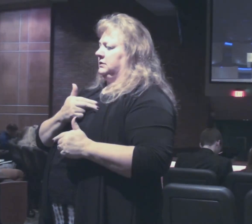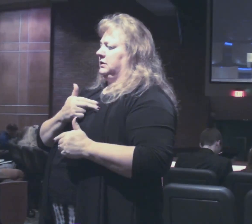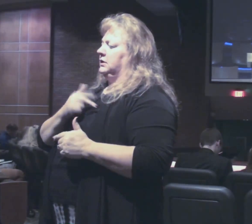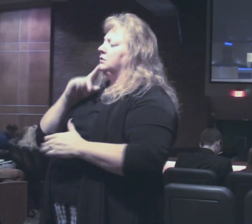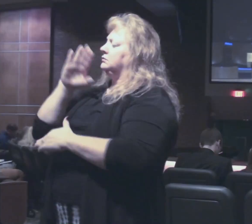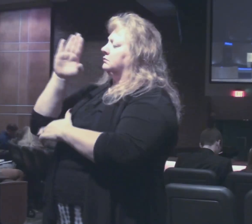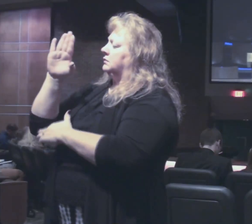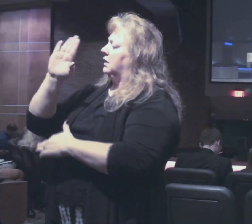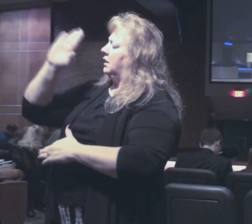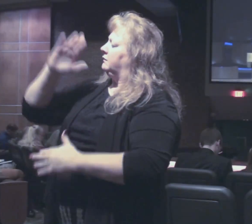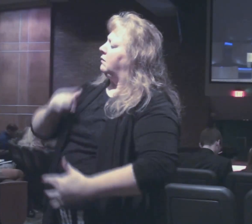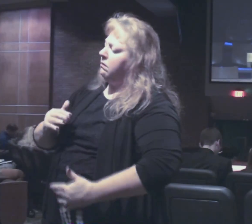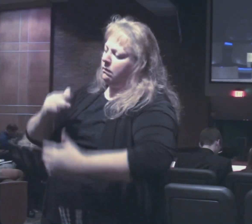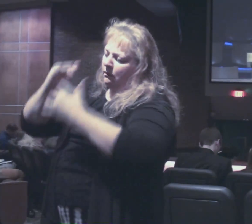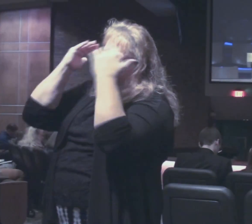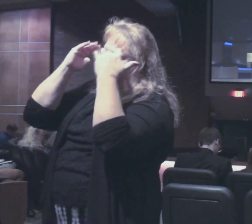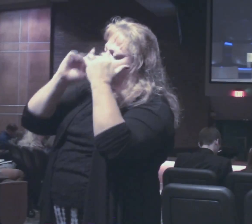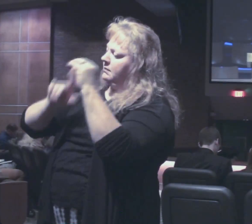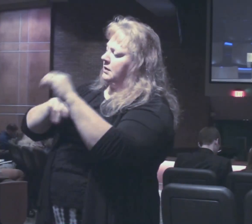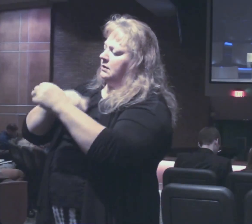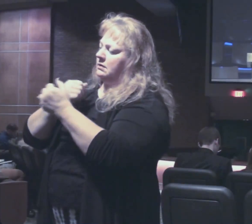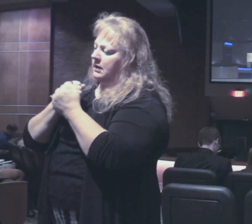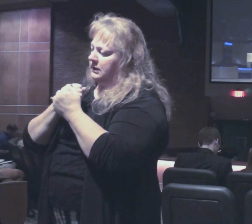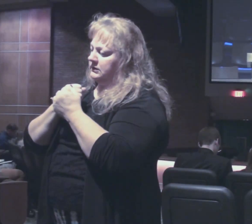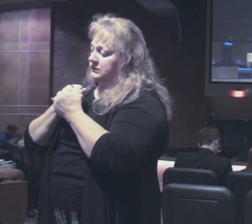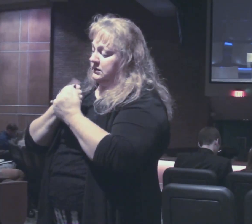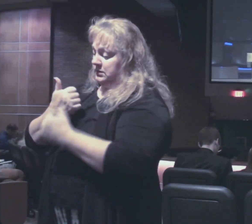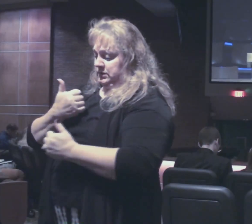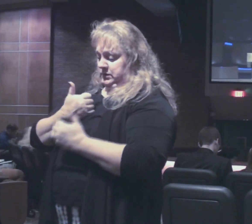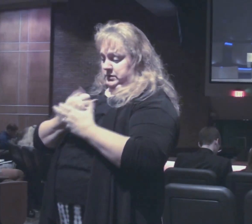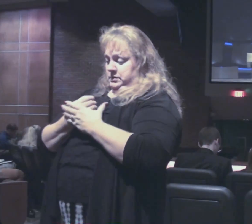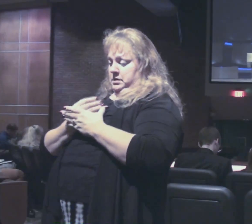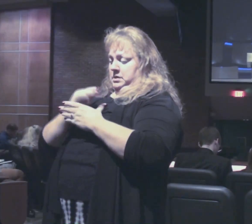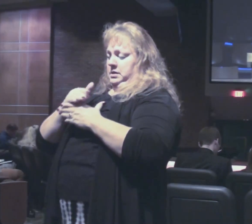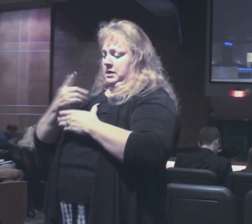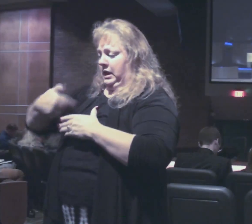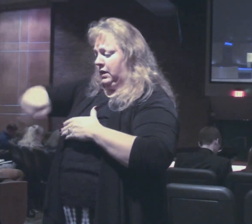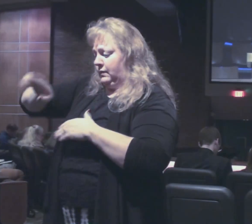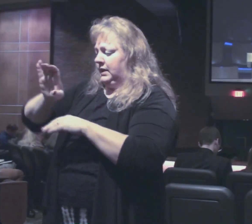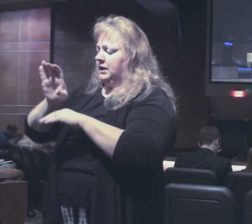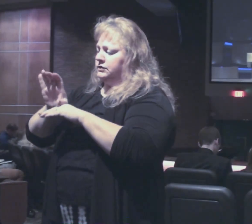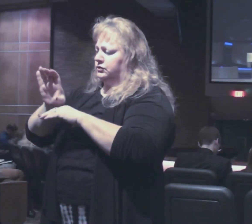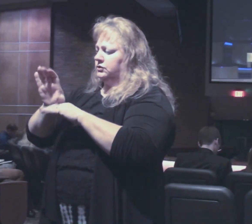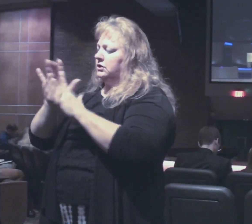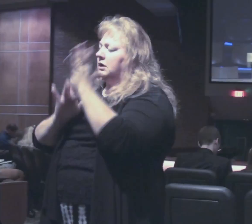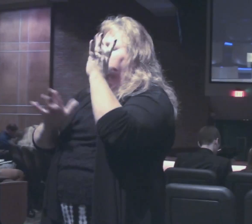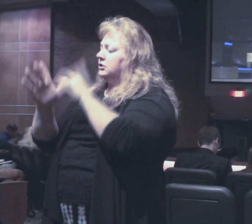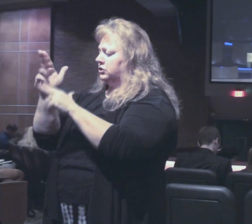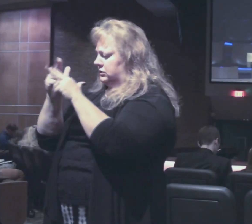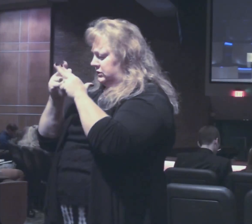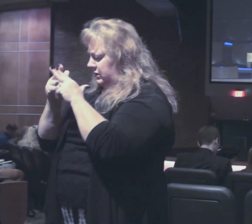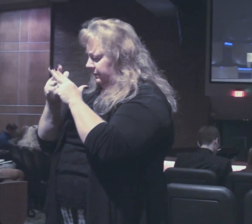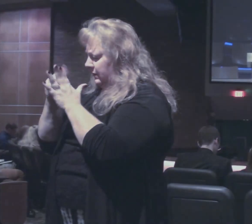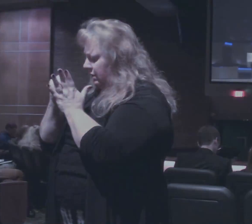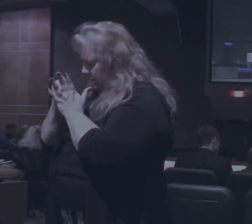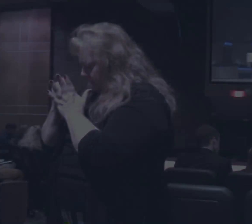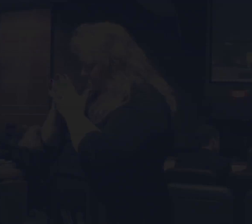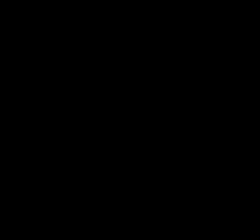of this overflowing grace individually and as a church family we pray in Christ's name amen amen